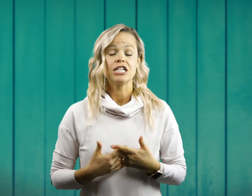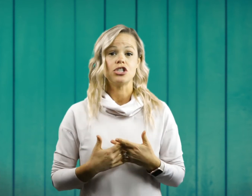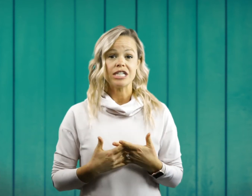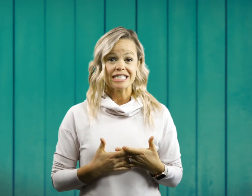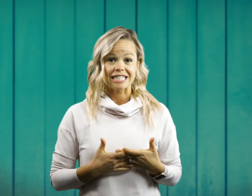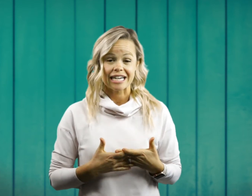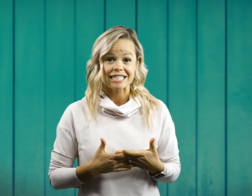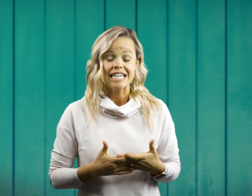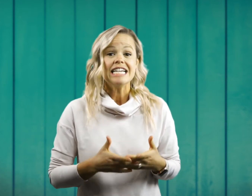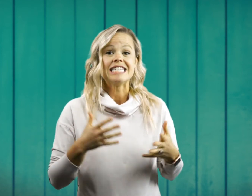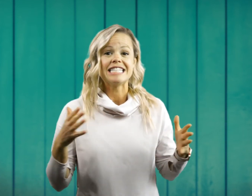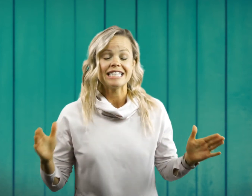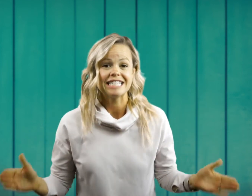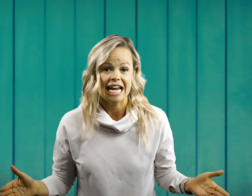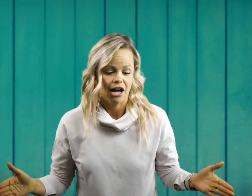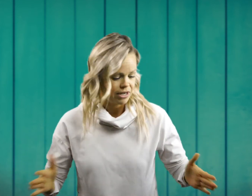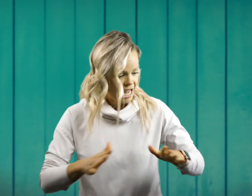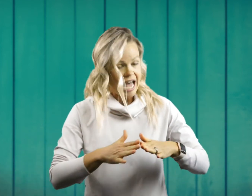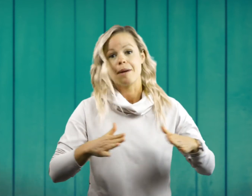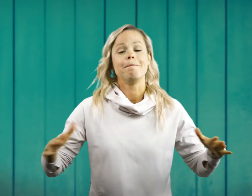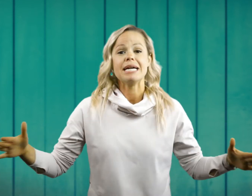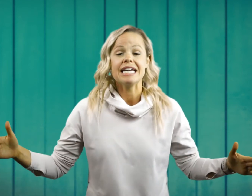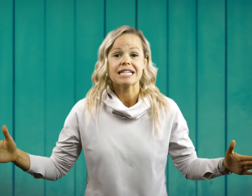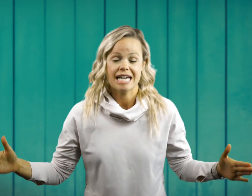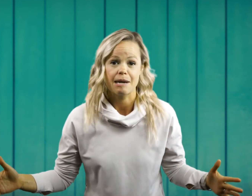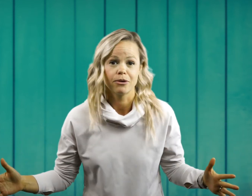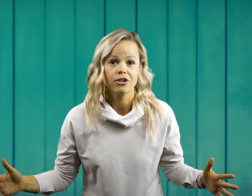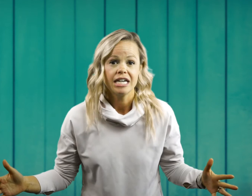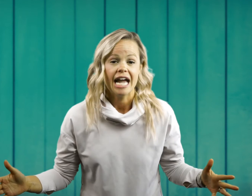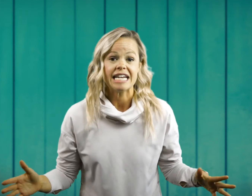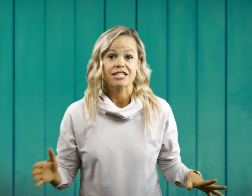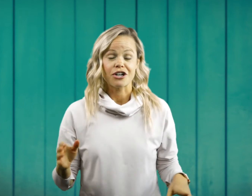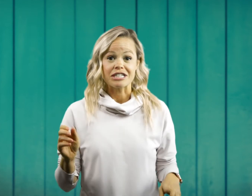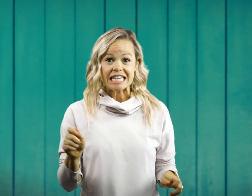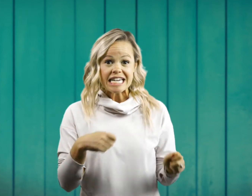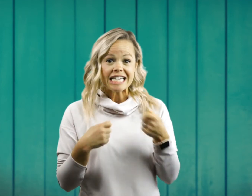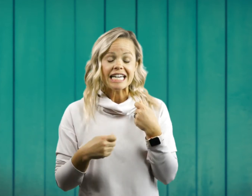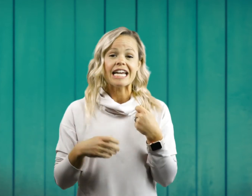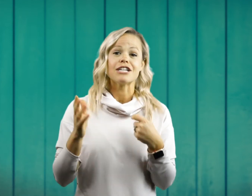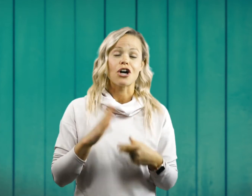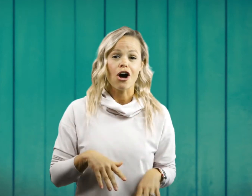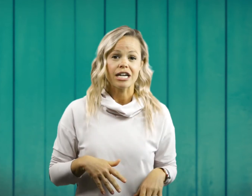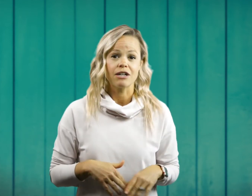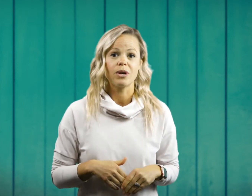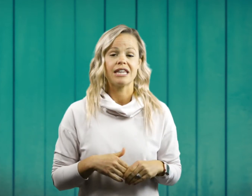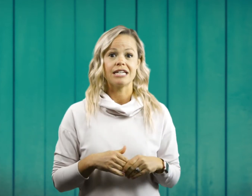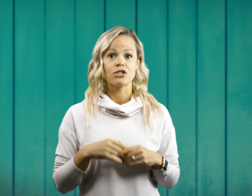Jesus sits down at a big table and he starts eating and talking with his